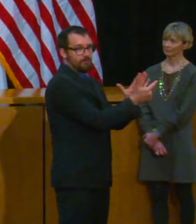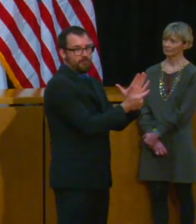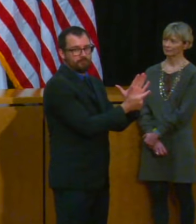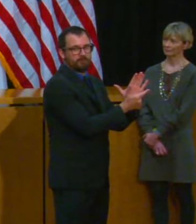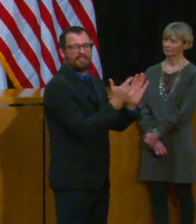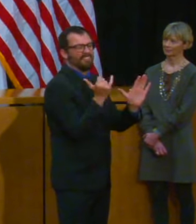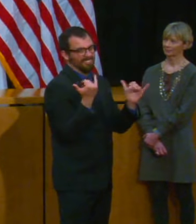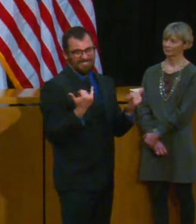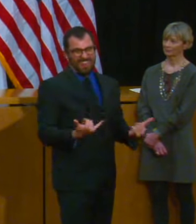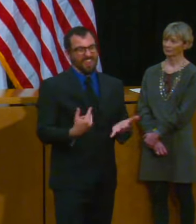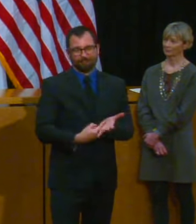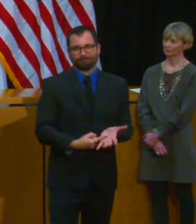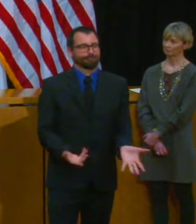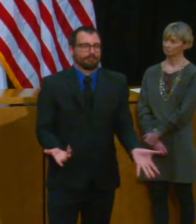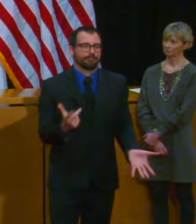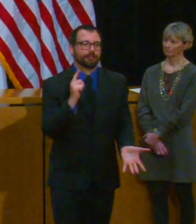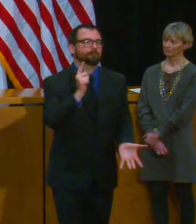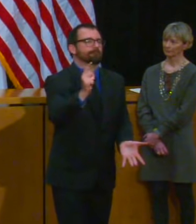of the